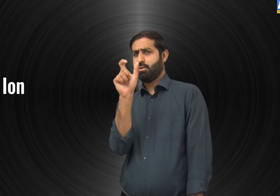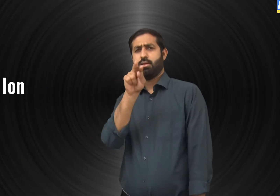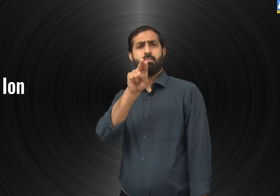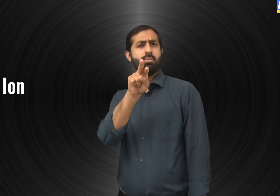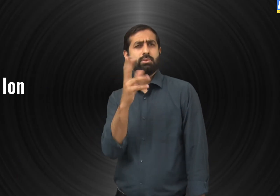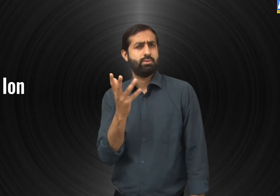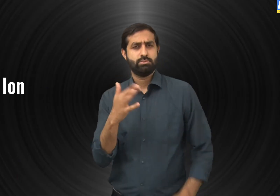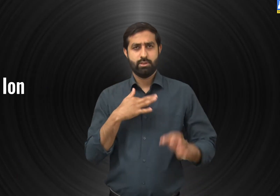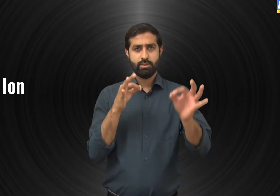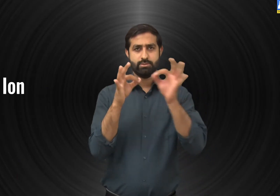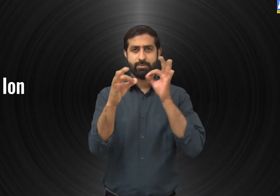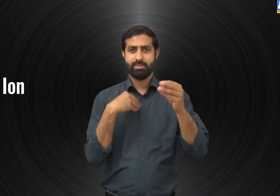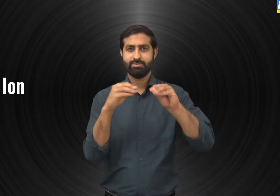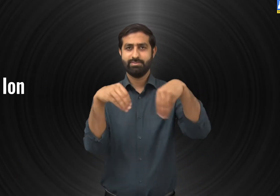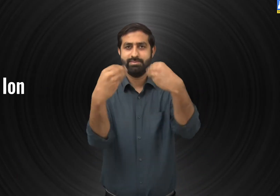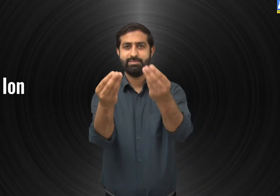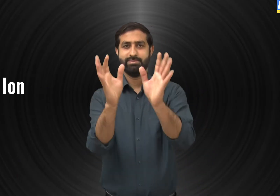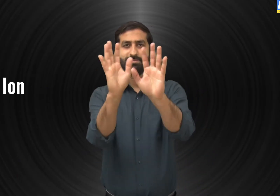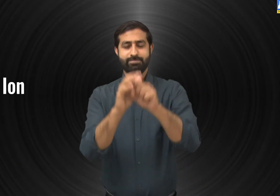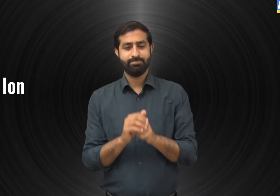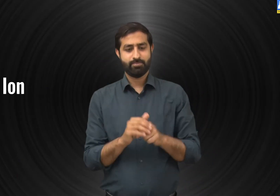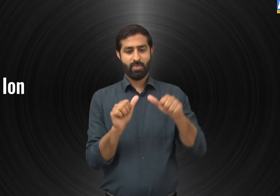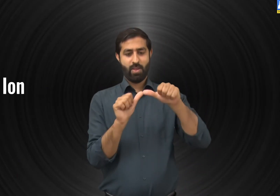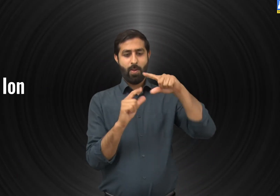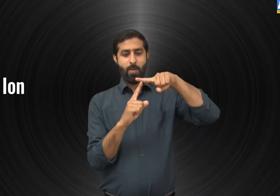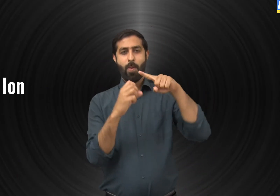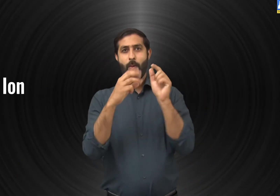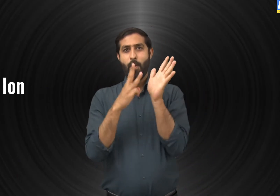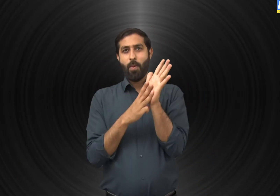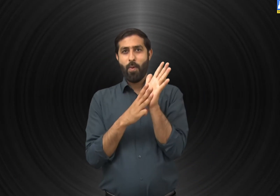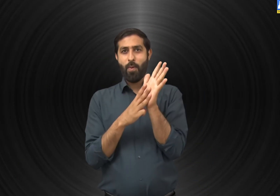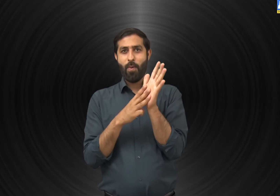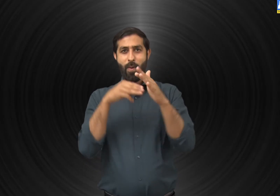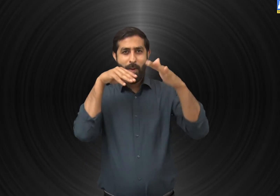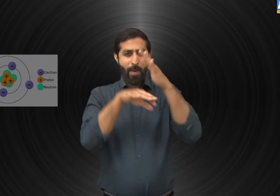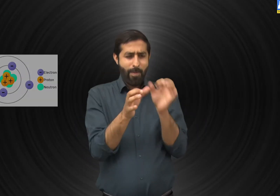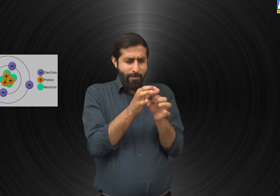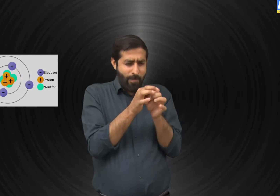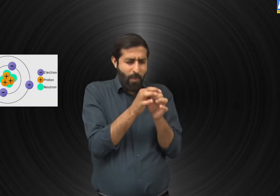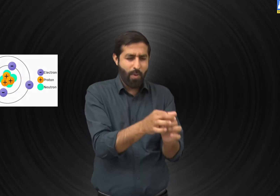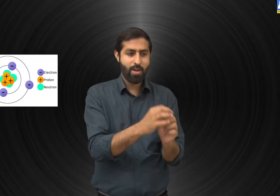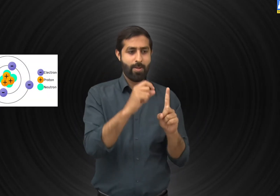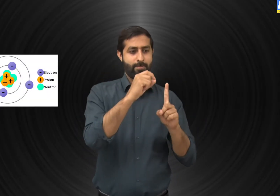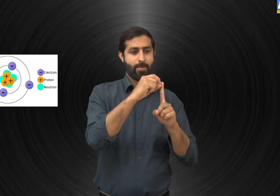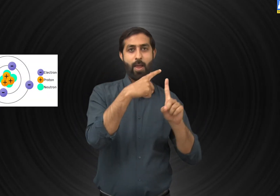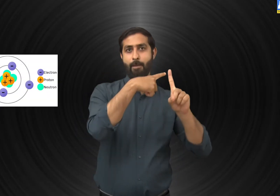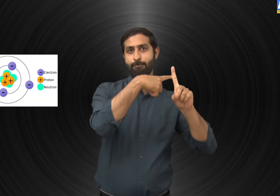What is iron? Let me explain. An iron is a positively